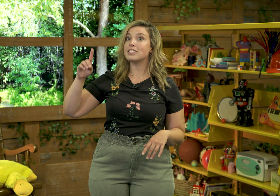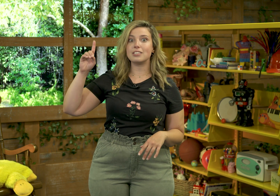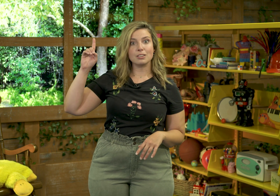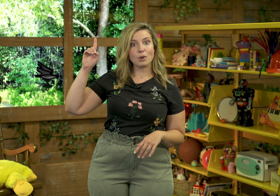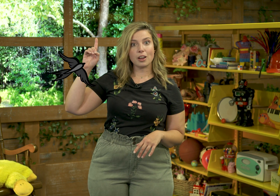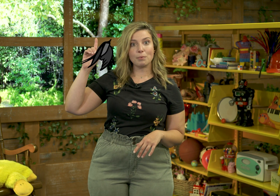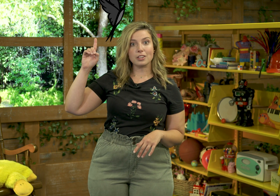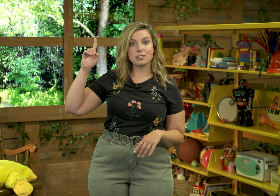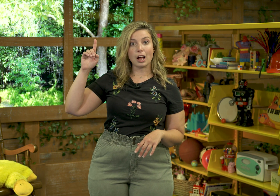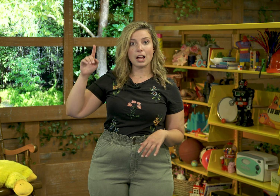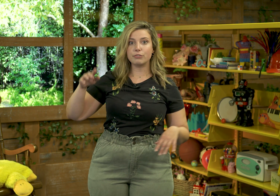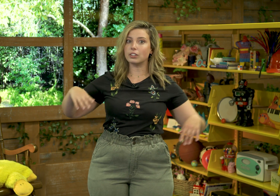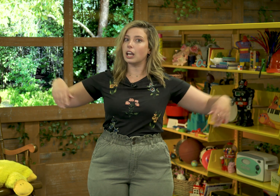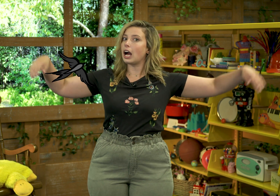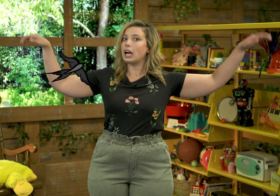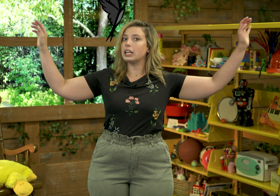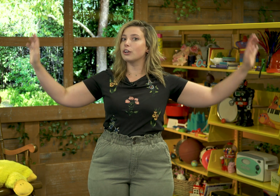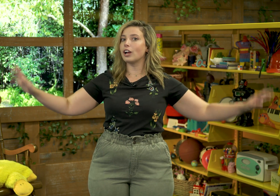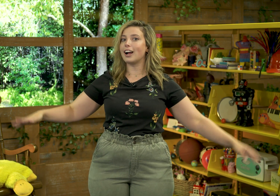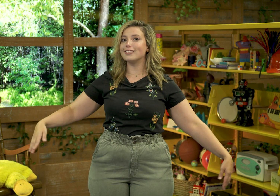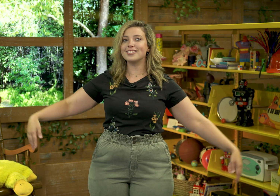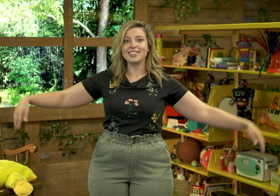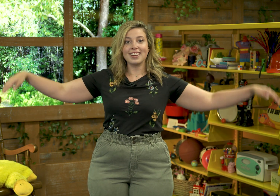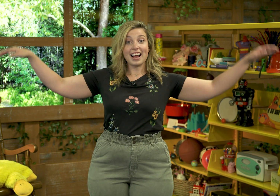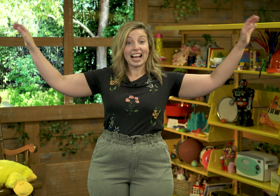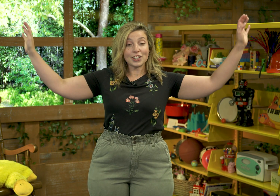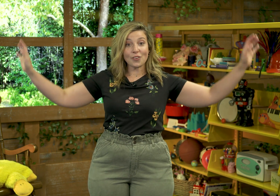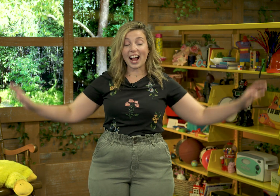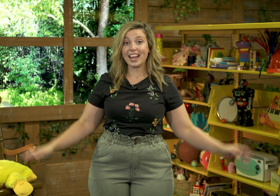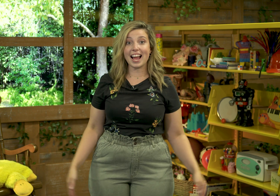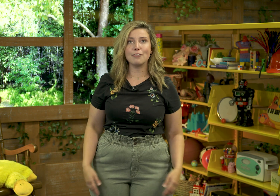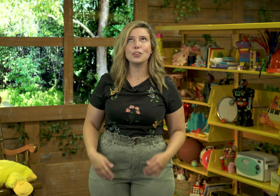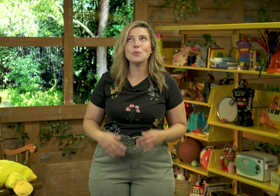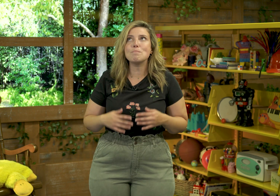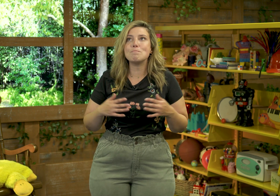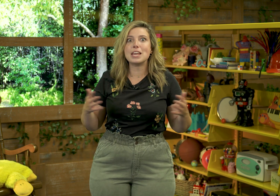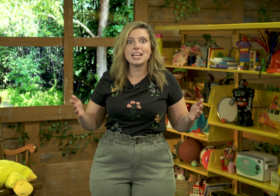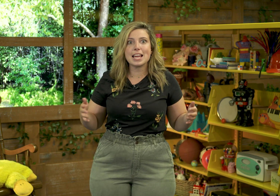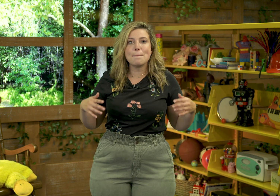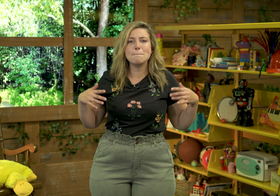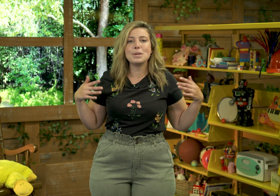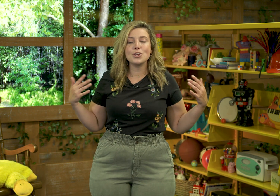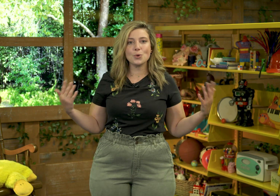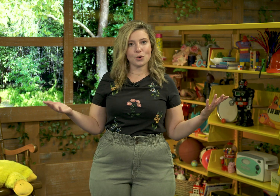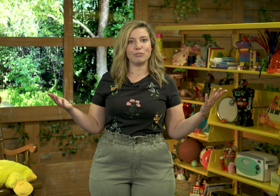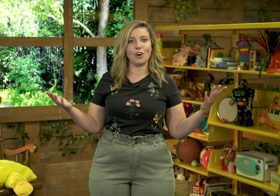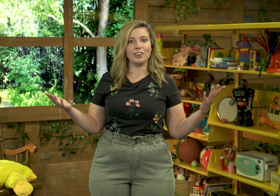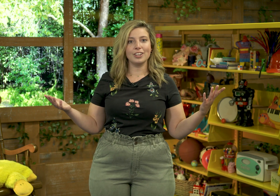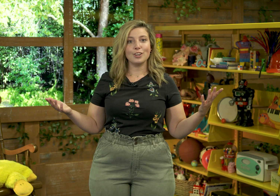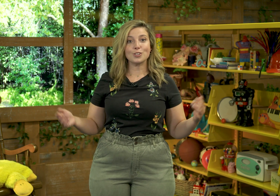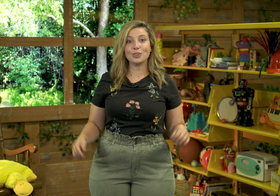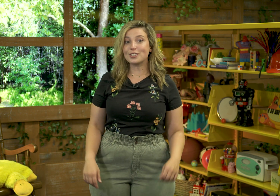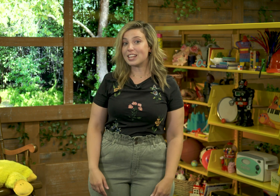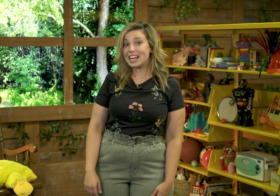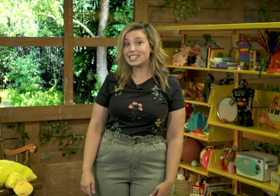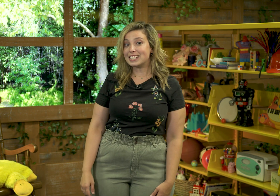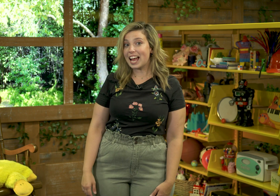seen one up in the sky flying around? I know I have and they're big and beautiful! So our sign today